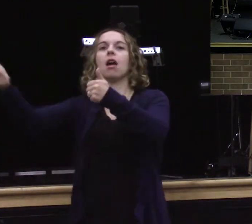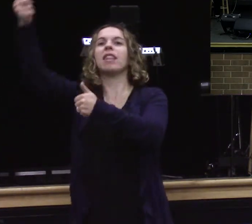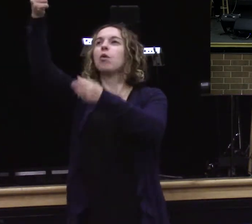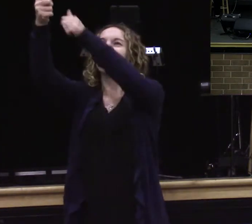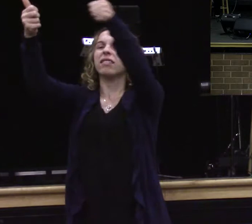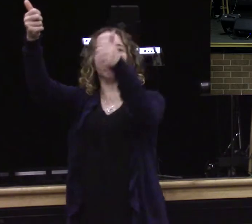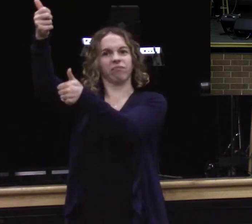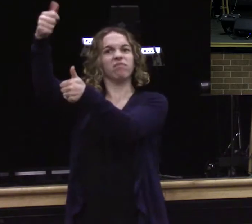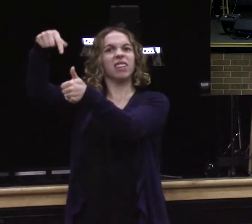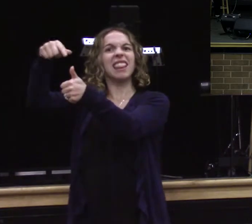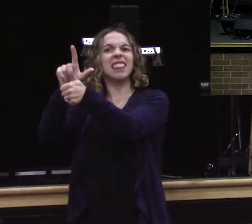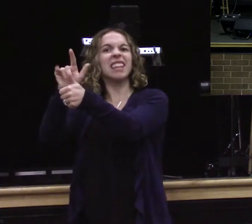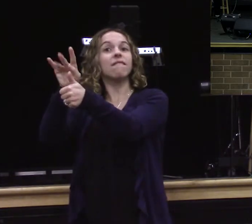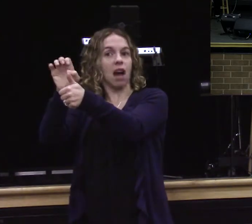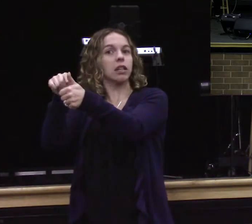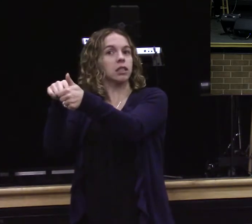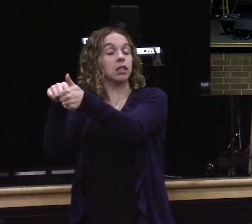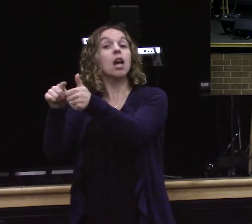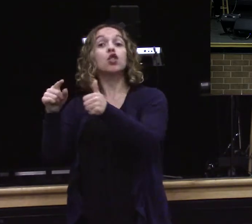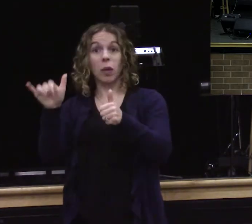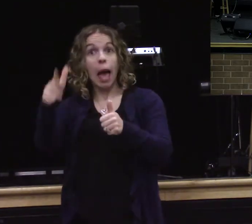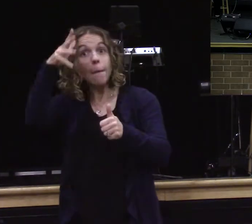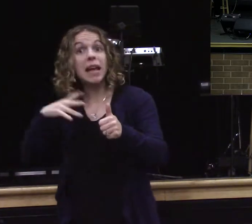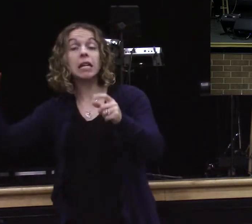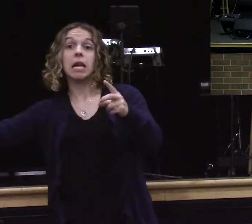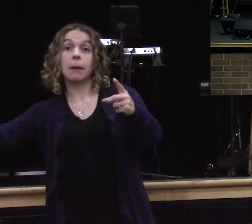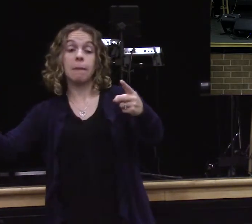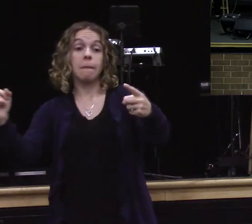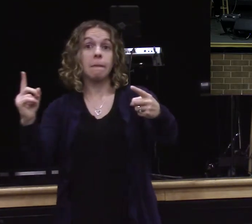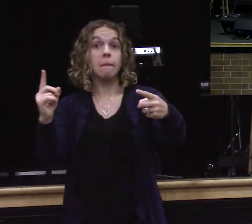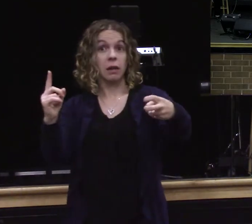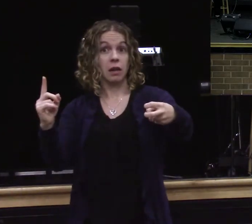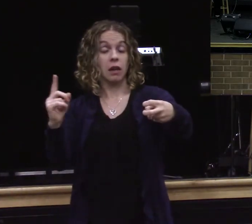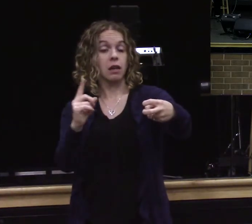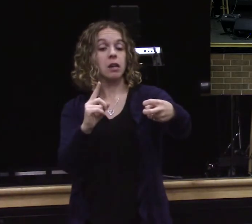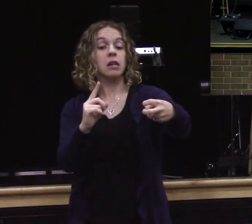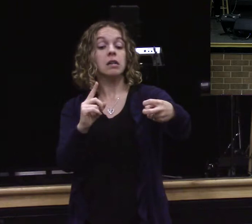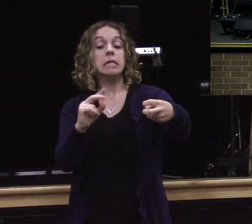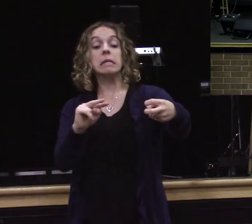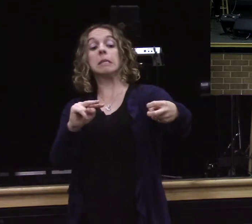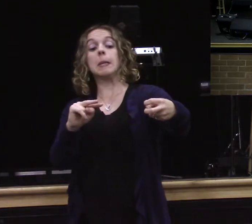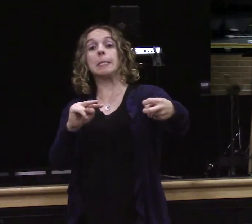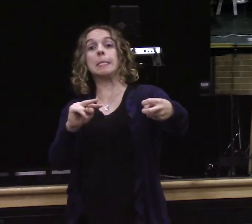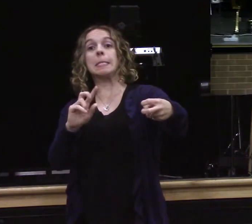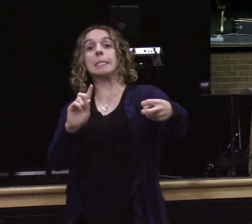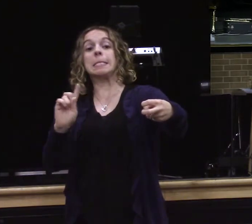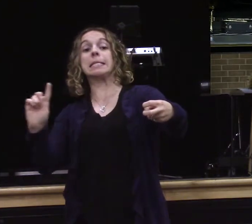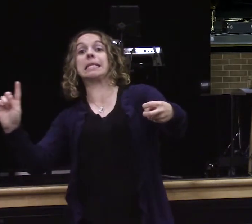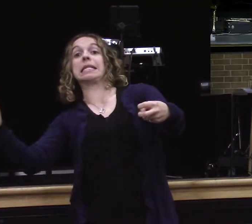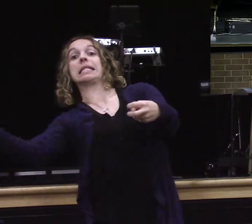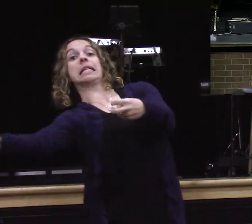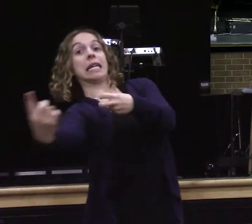like the servant priests. And also when he came to the place. He saw him. And he also passed by on the other side. It's interesting.